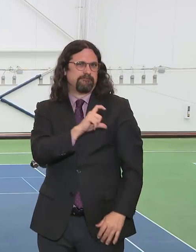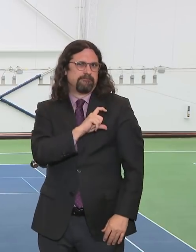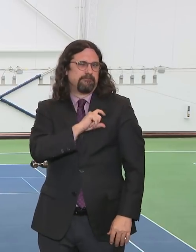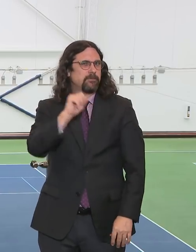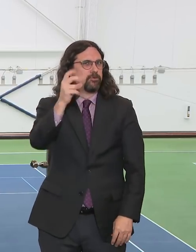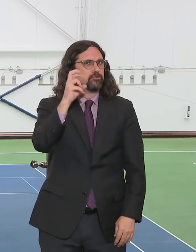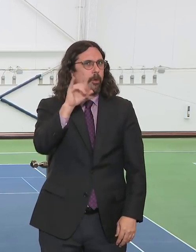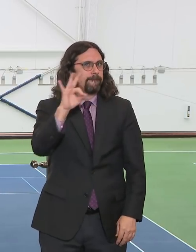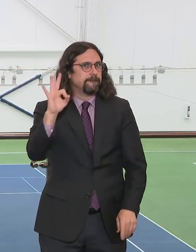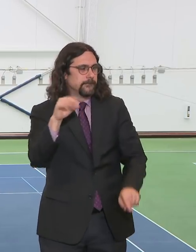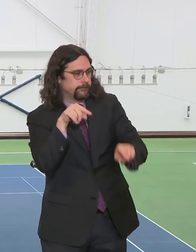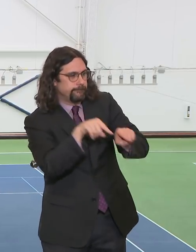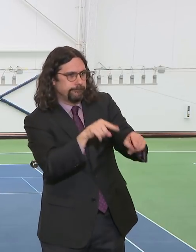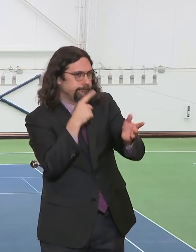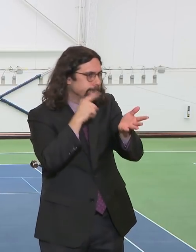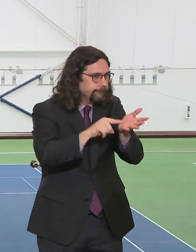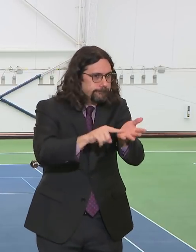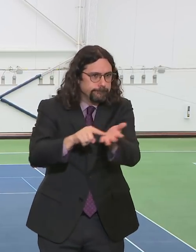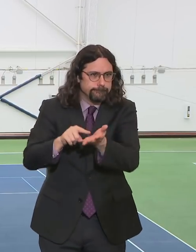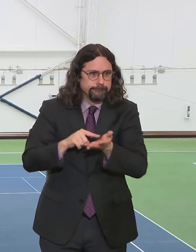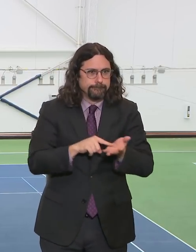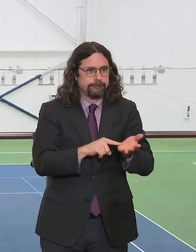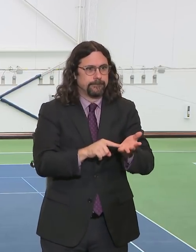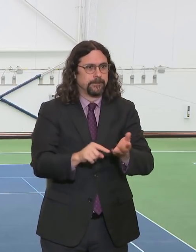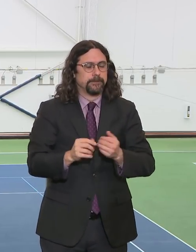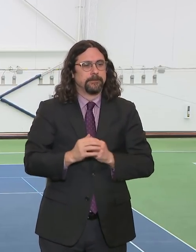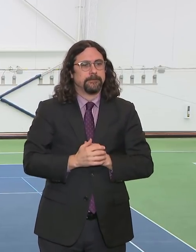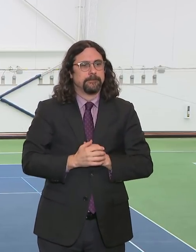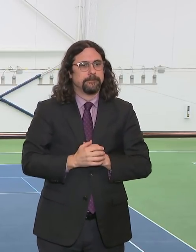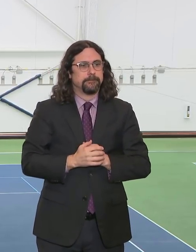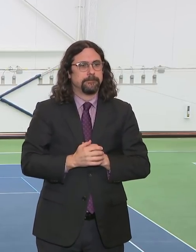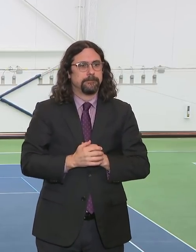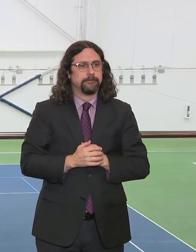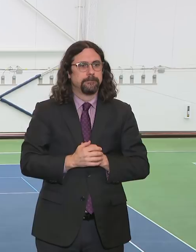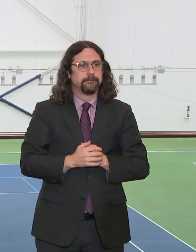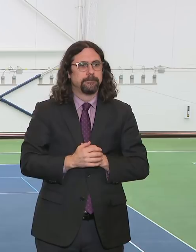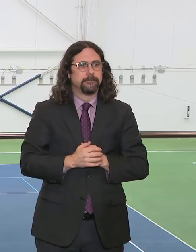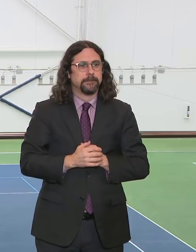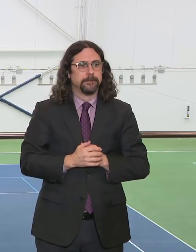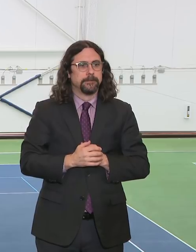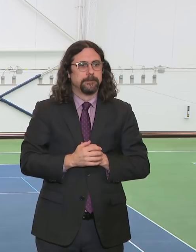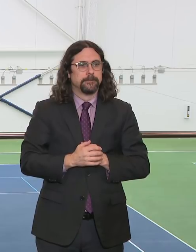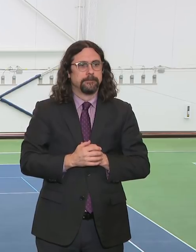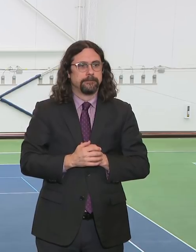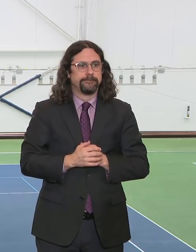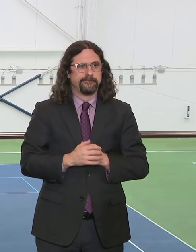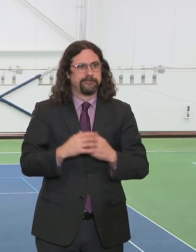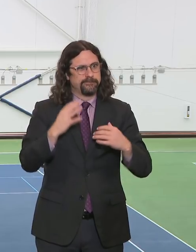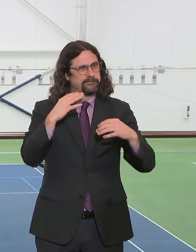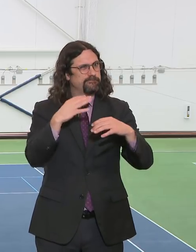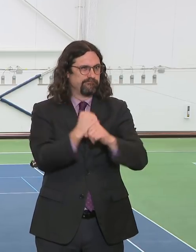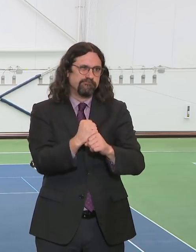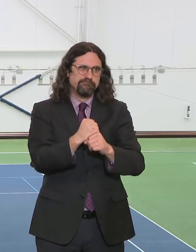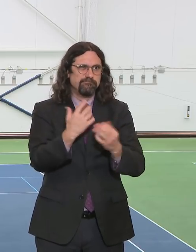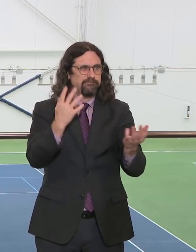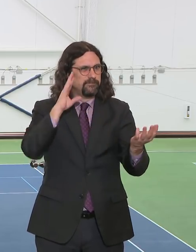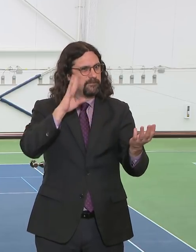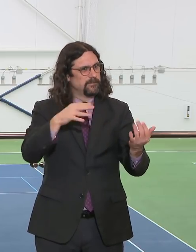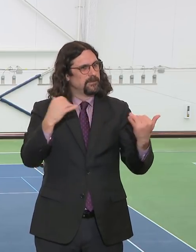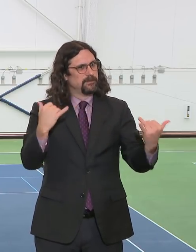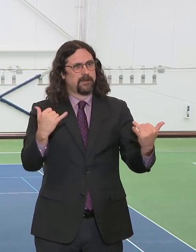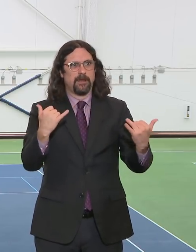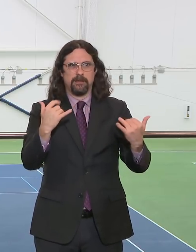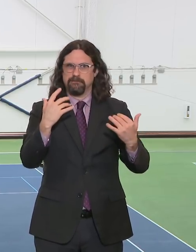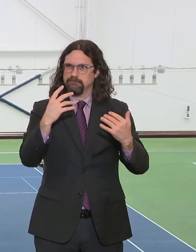sidewalk and looked up ahead the whole block and it was empty, and we can't remember when that ever happened. I was driving on the FDR the other day, looked ahead